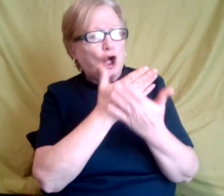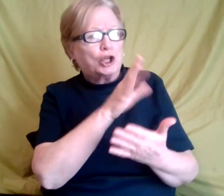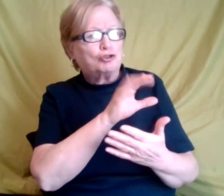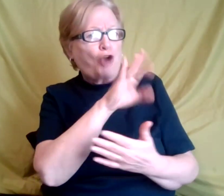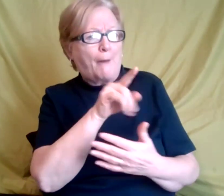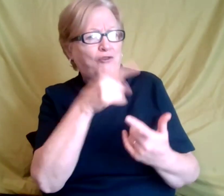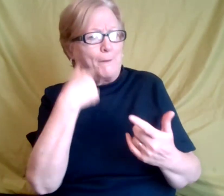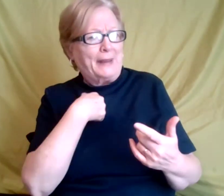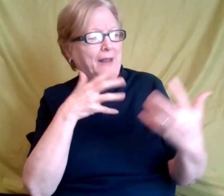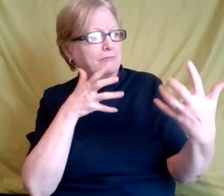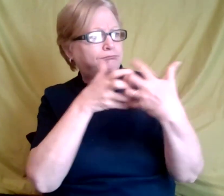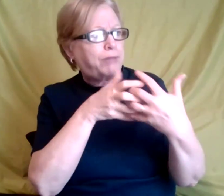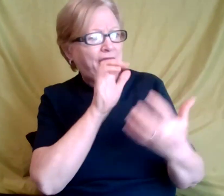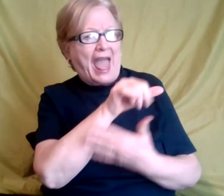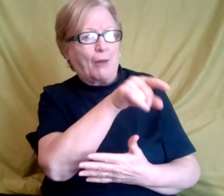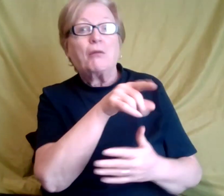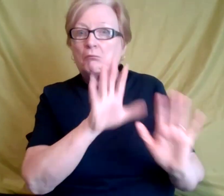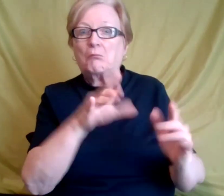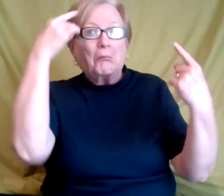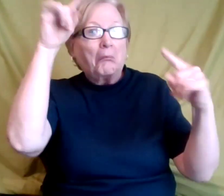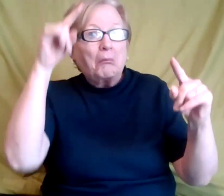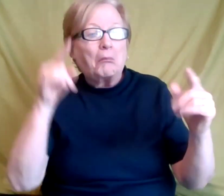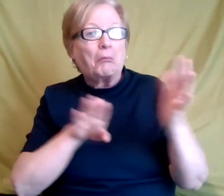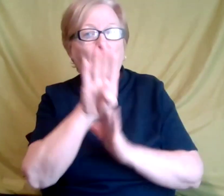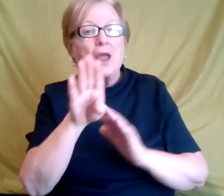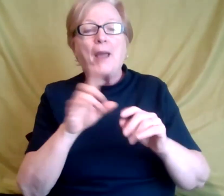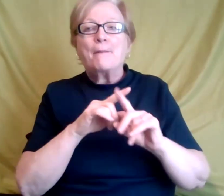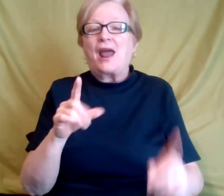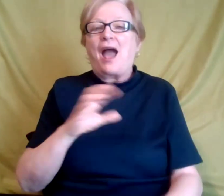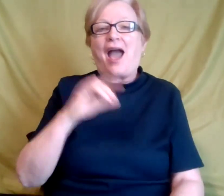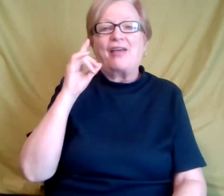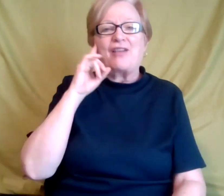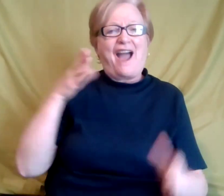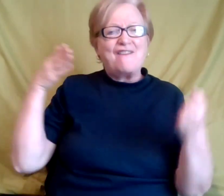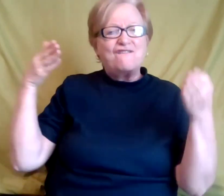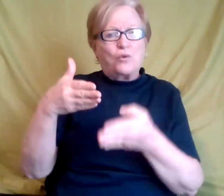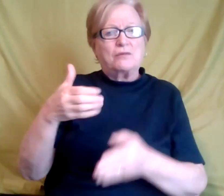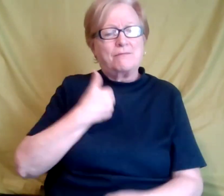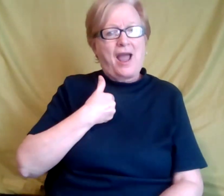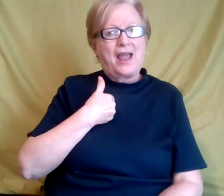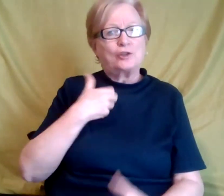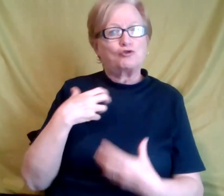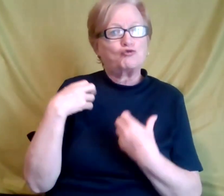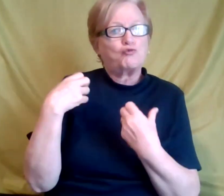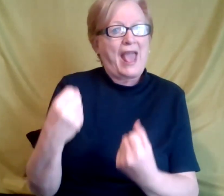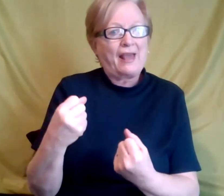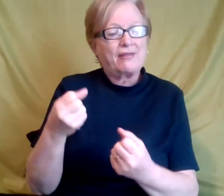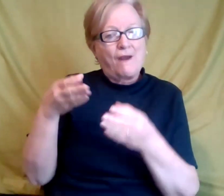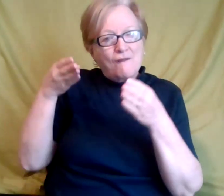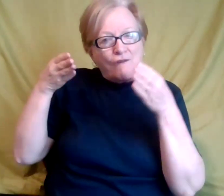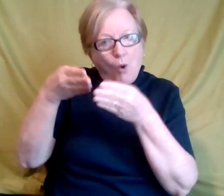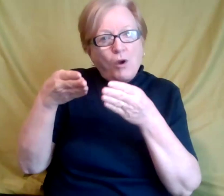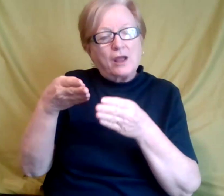I'm just going to be who I am like it or not. And when I say I focused on my strengths and it, just